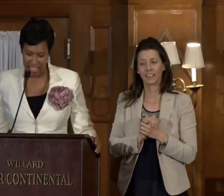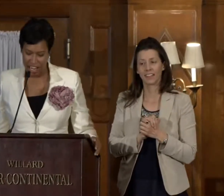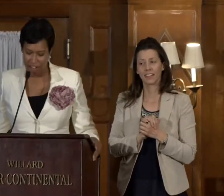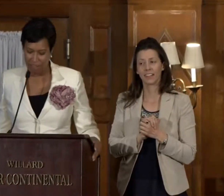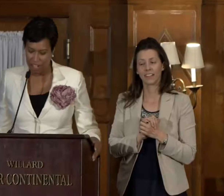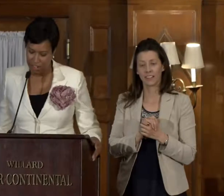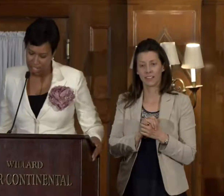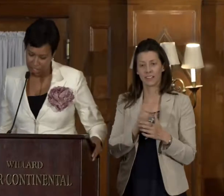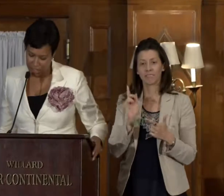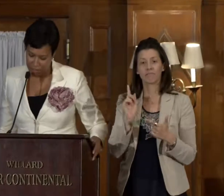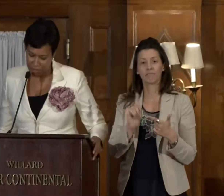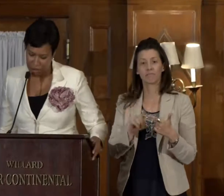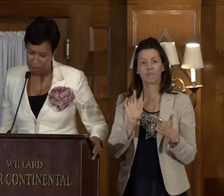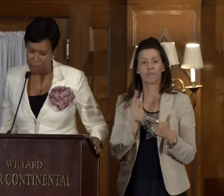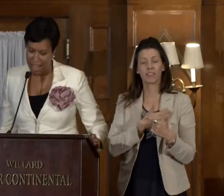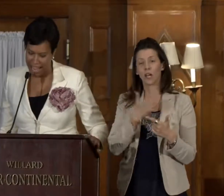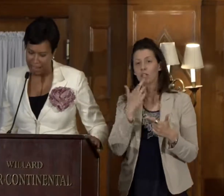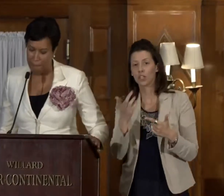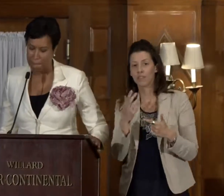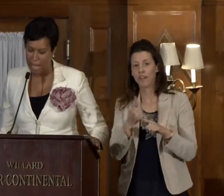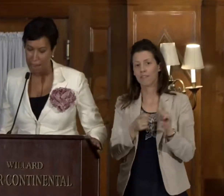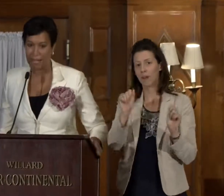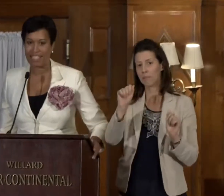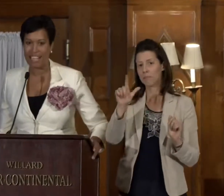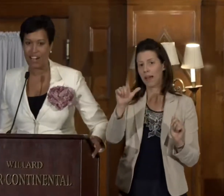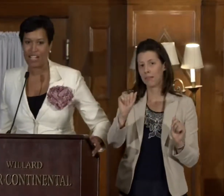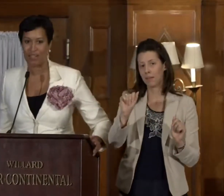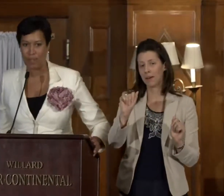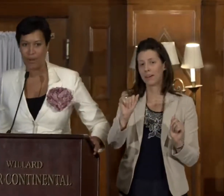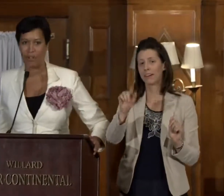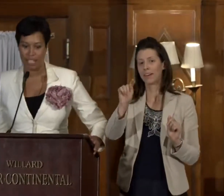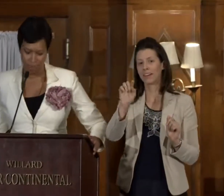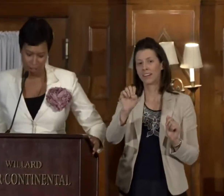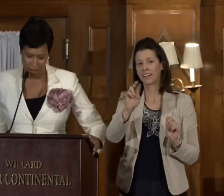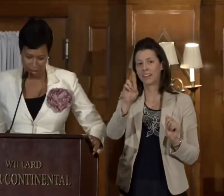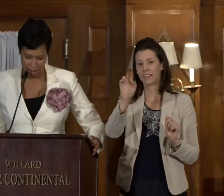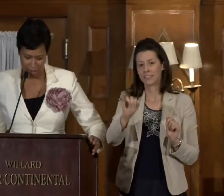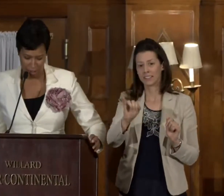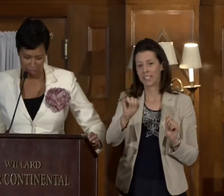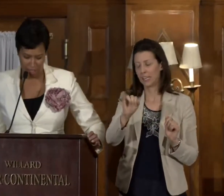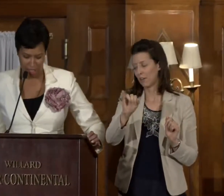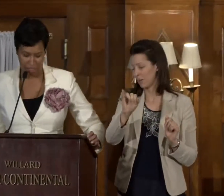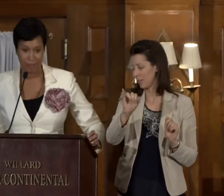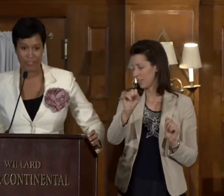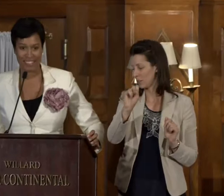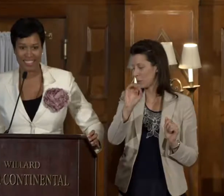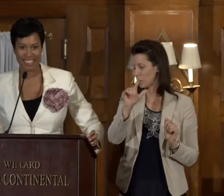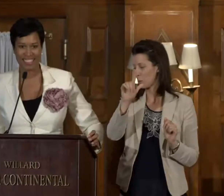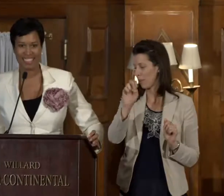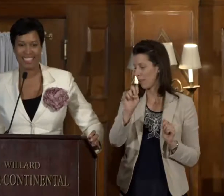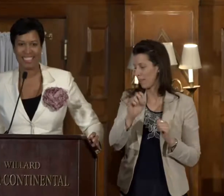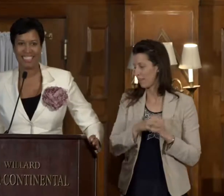And our very good friend from Alabama, Terry Sewell. Give her a round of applause.